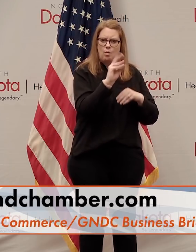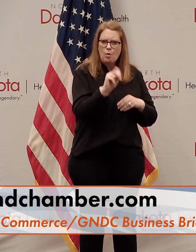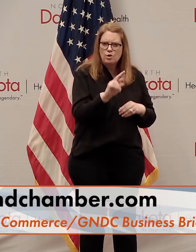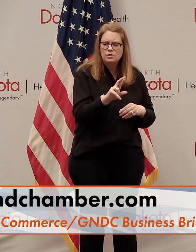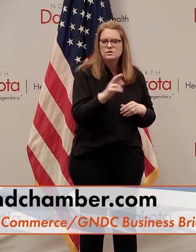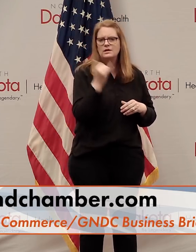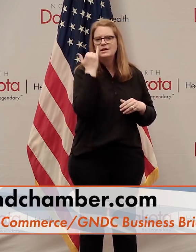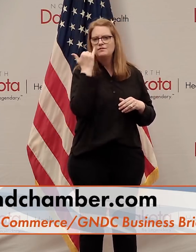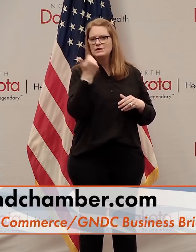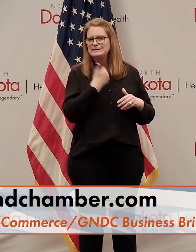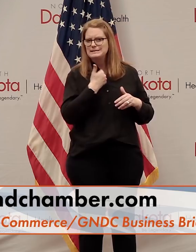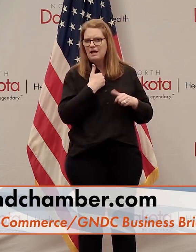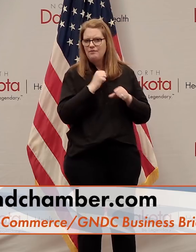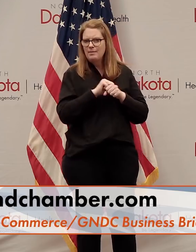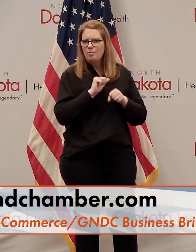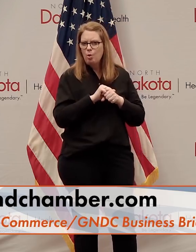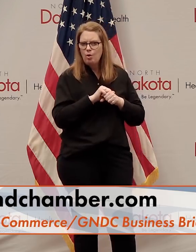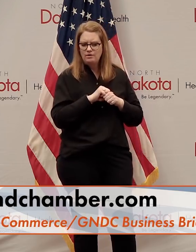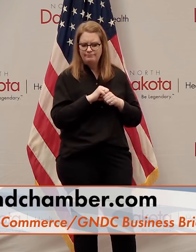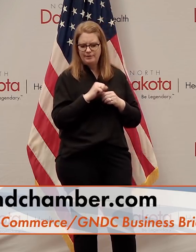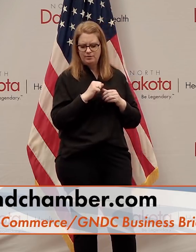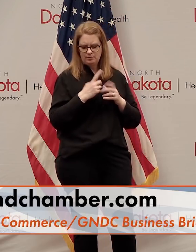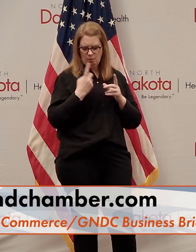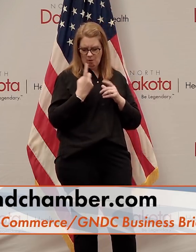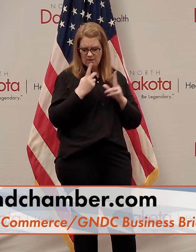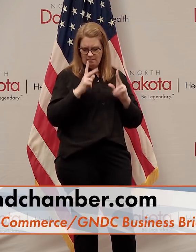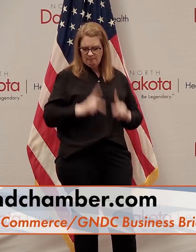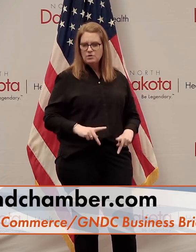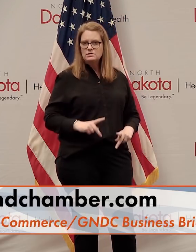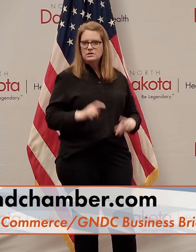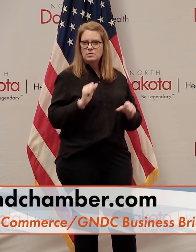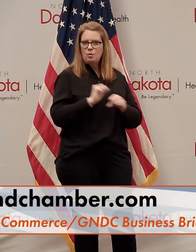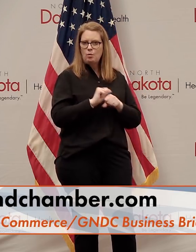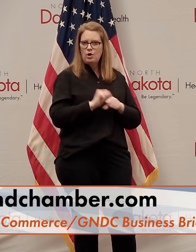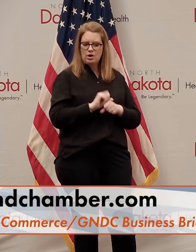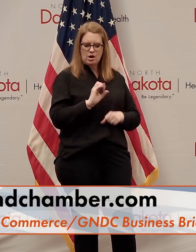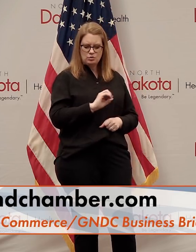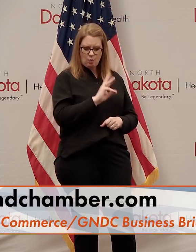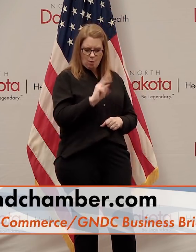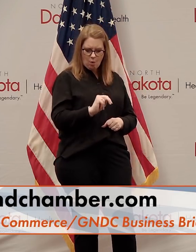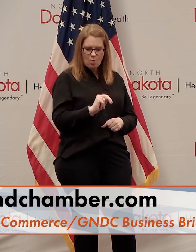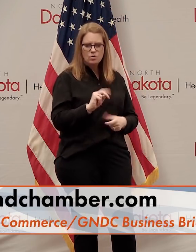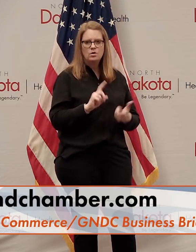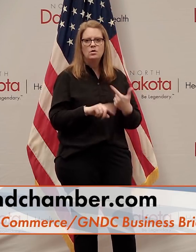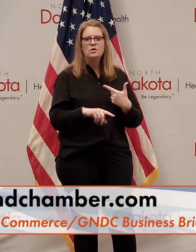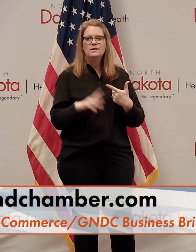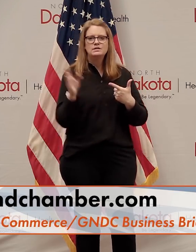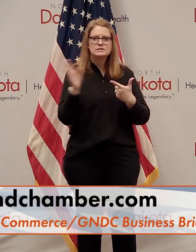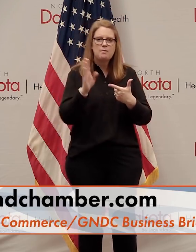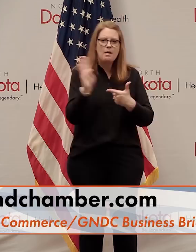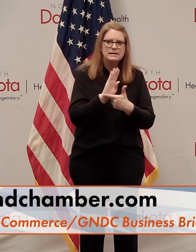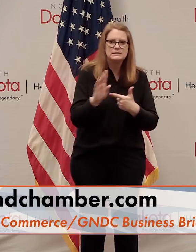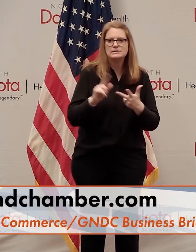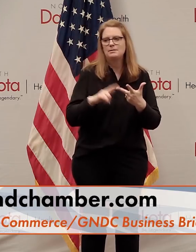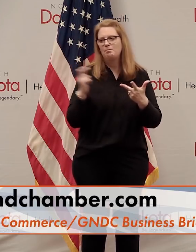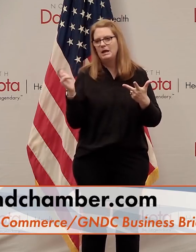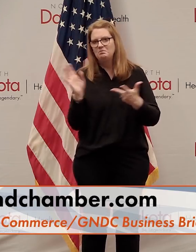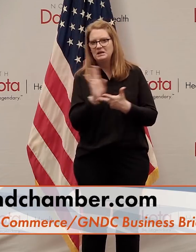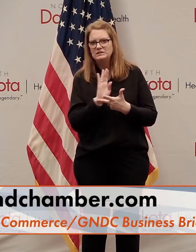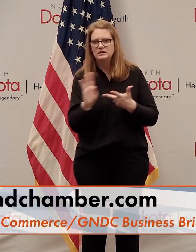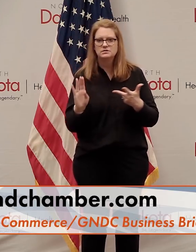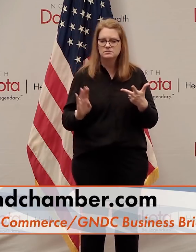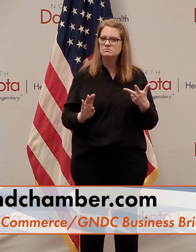a self-employed single individual that's just working on your own or whether you're a small business or a large business,